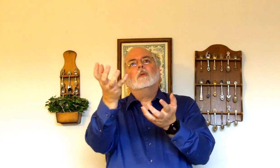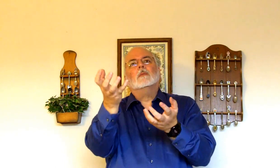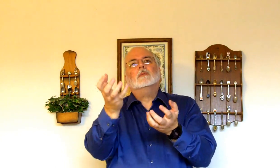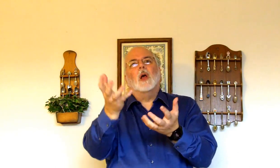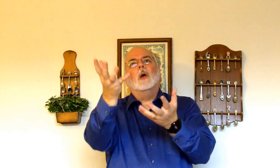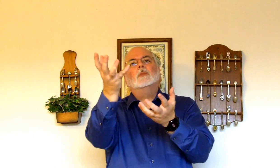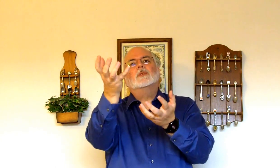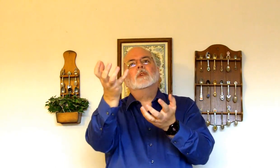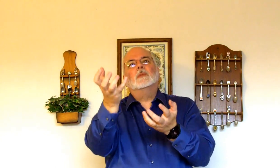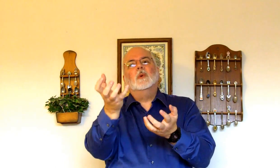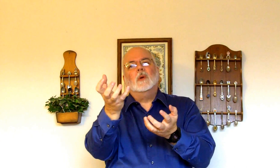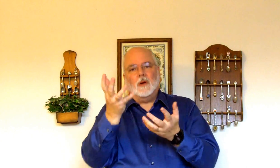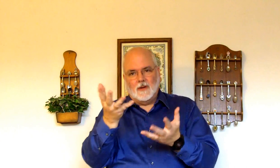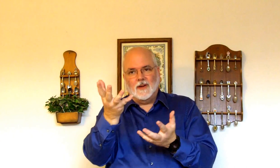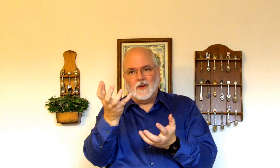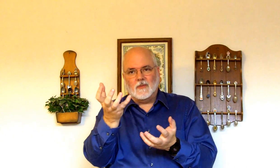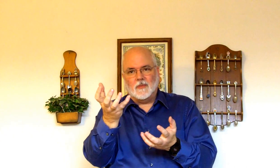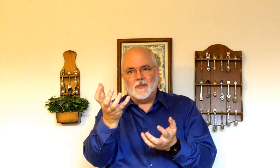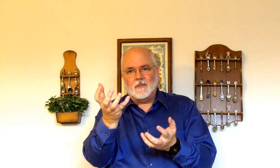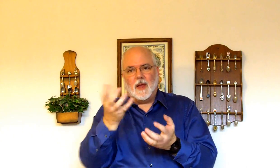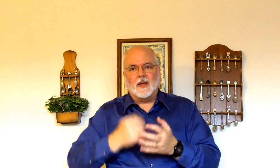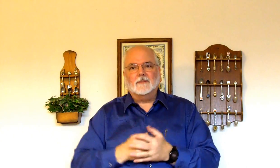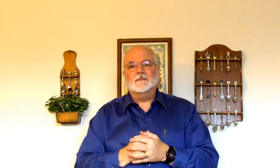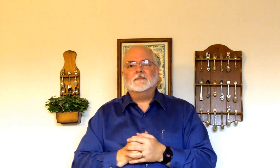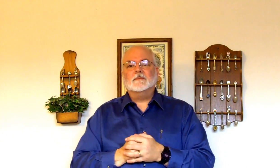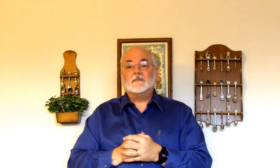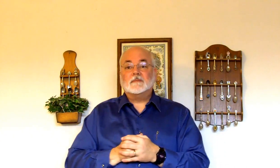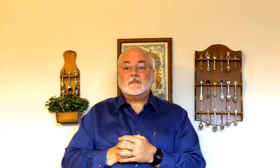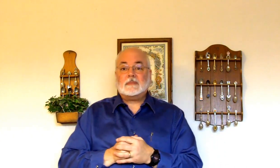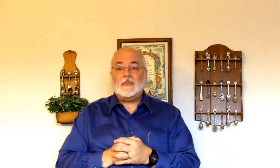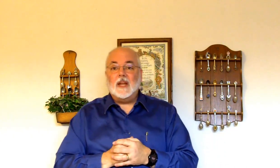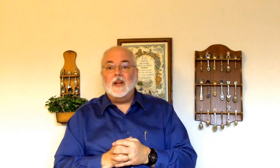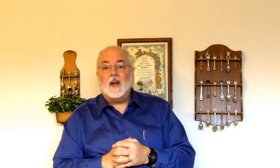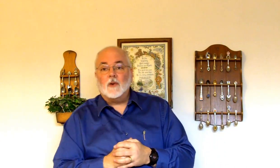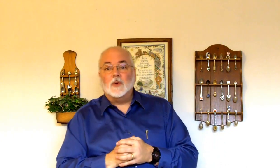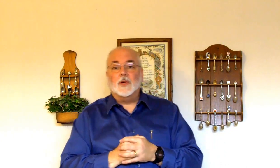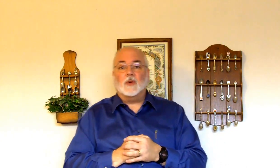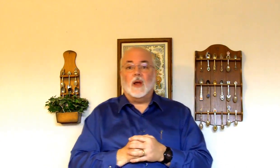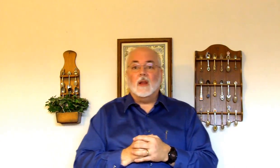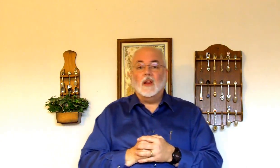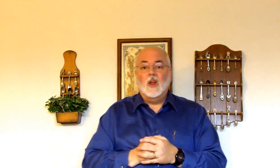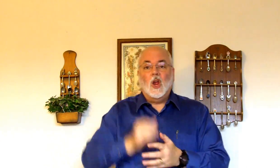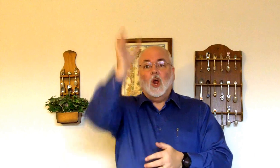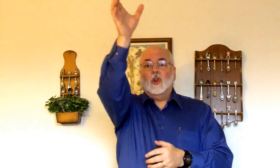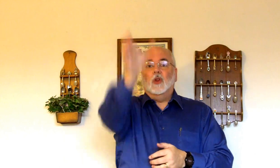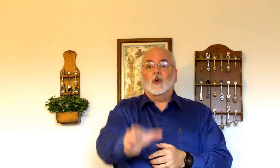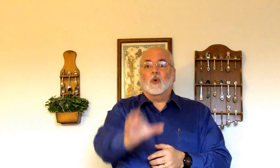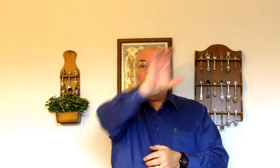Alms. Alms for the poor. You know. Beg. He did not. For mercy. Cry. The cross.